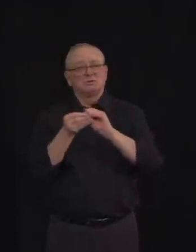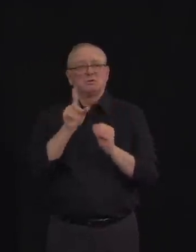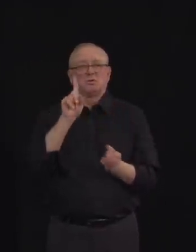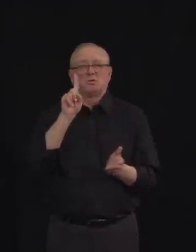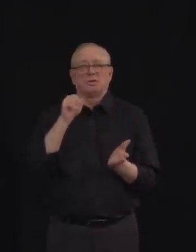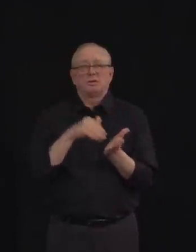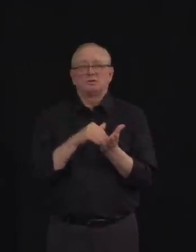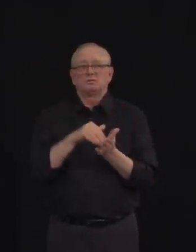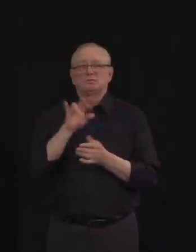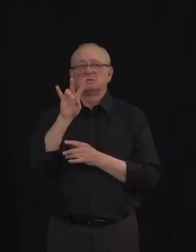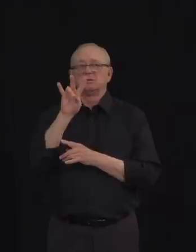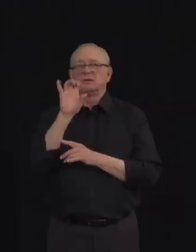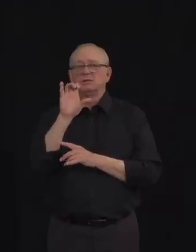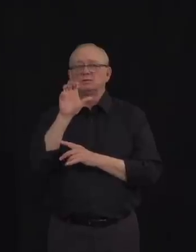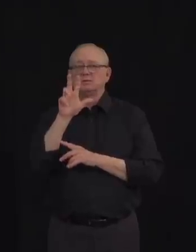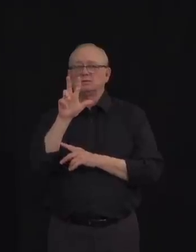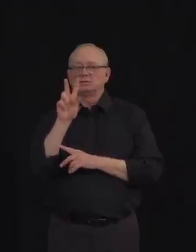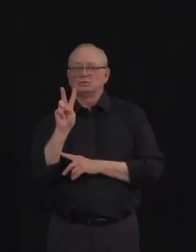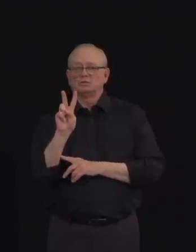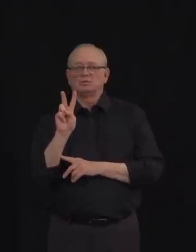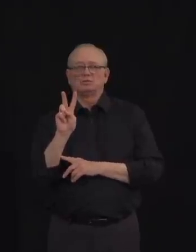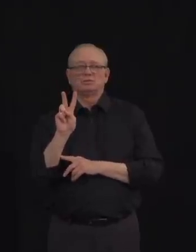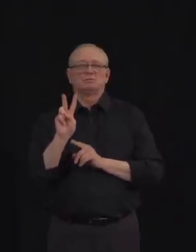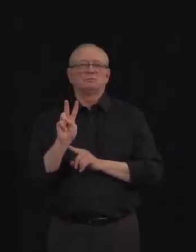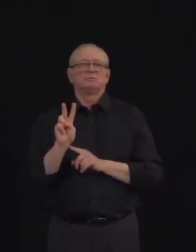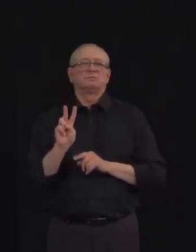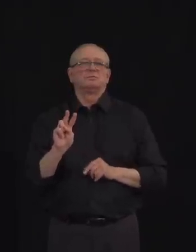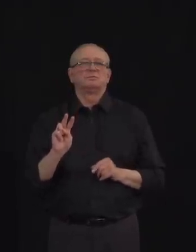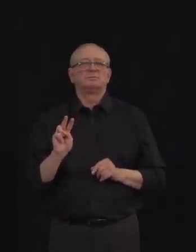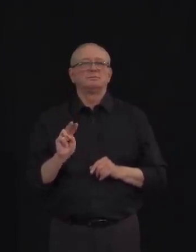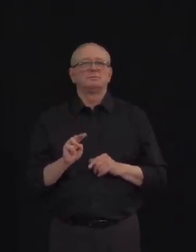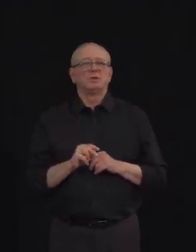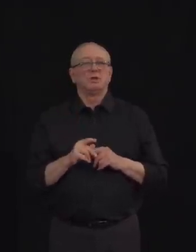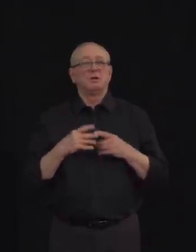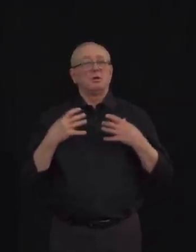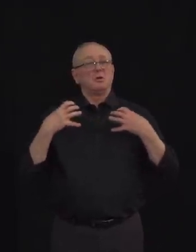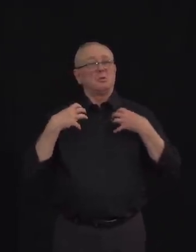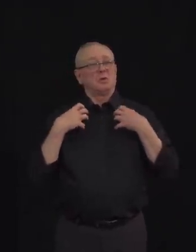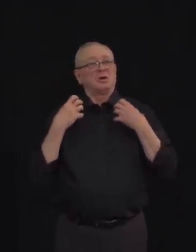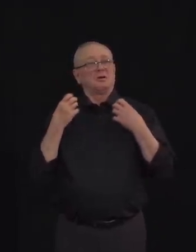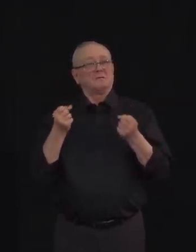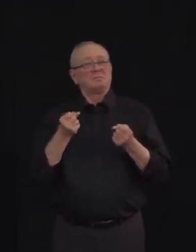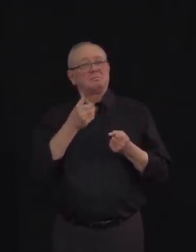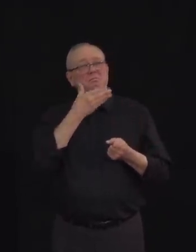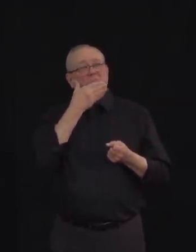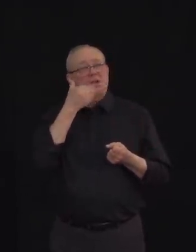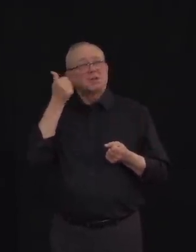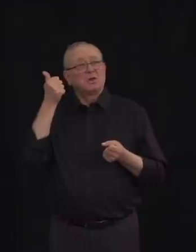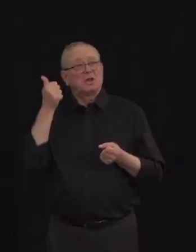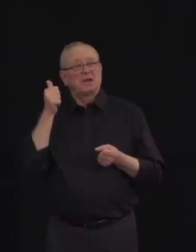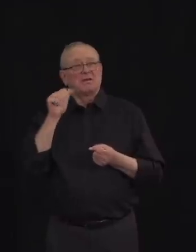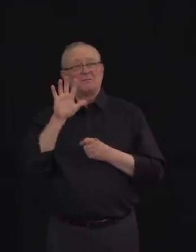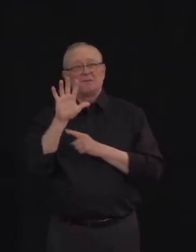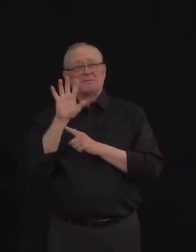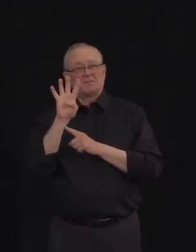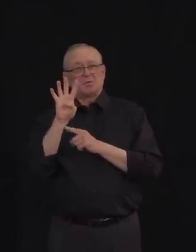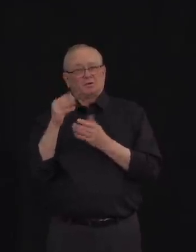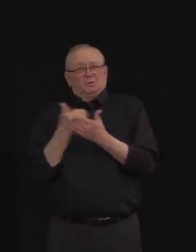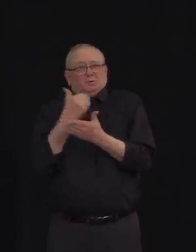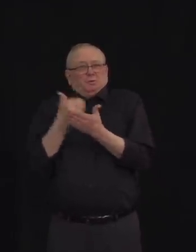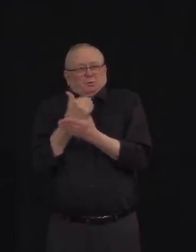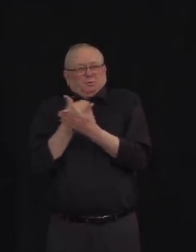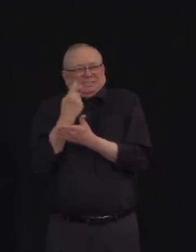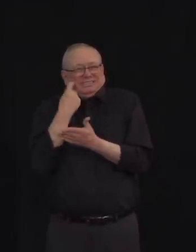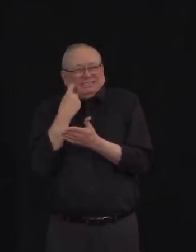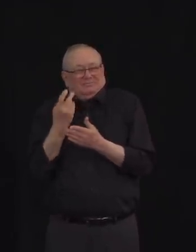Of these, 877 people have recovered. This is 54 more than yesterday. We